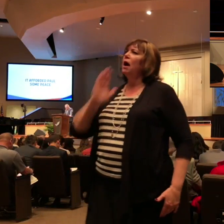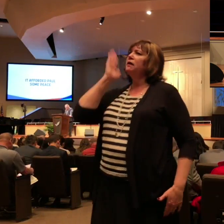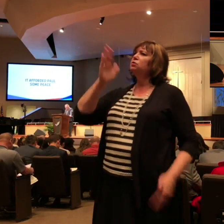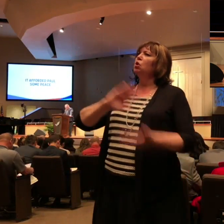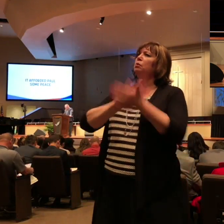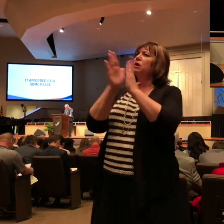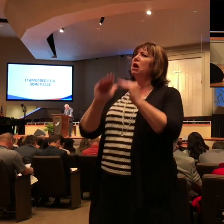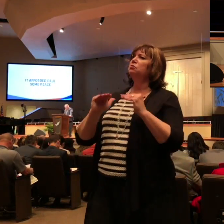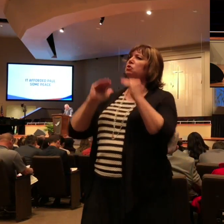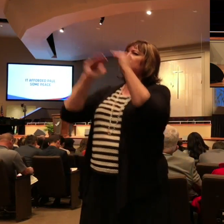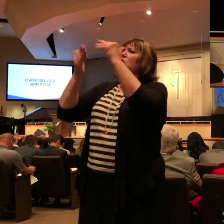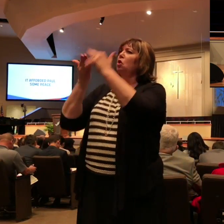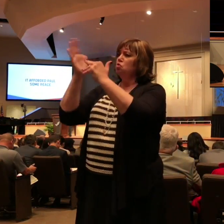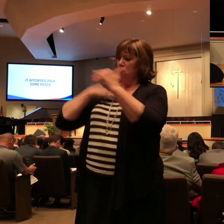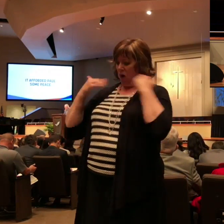or by death